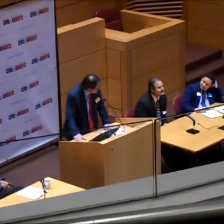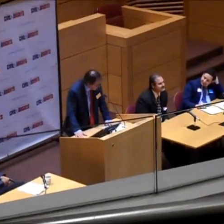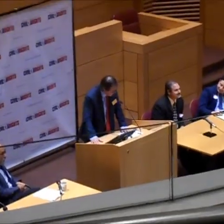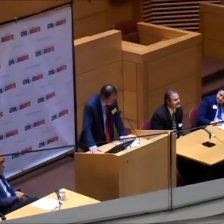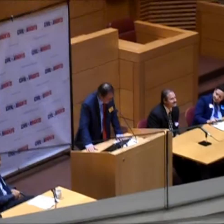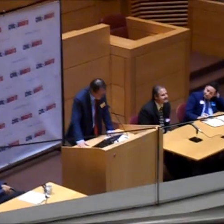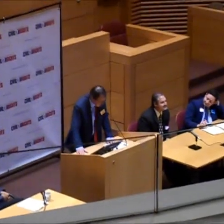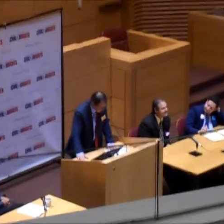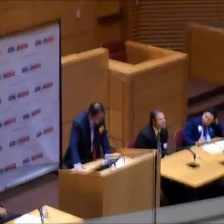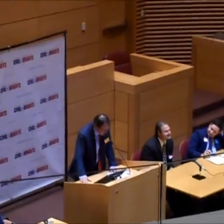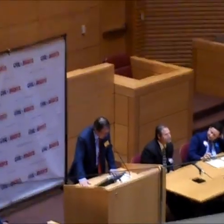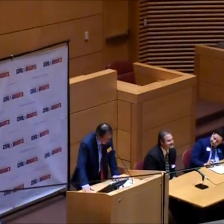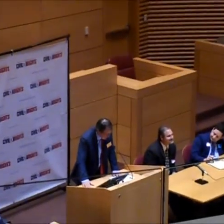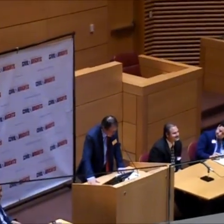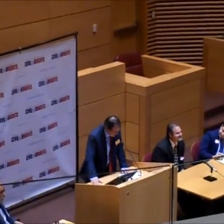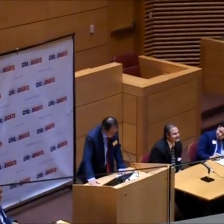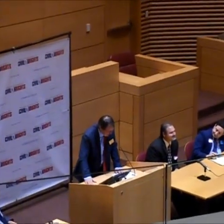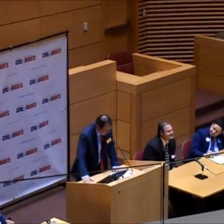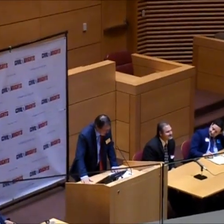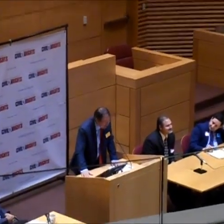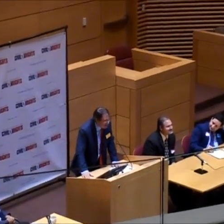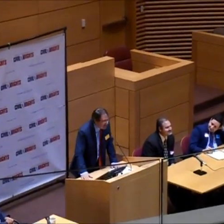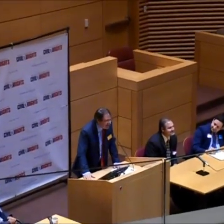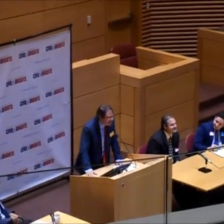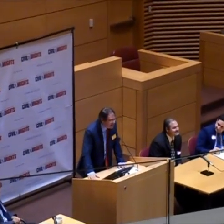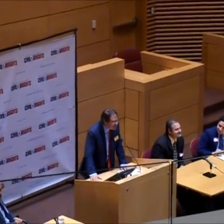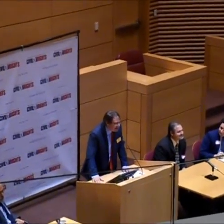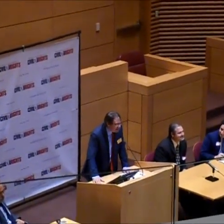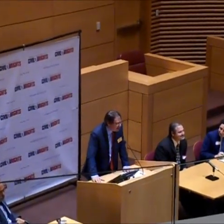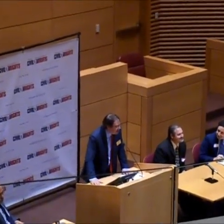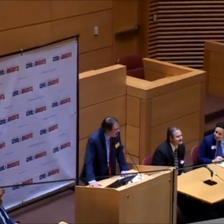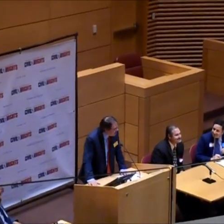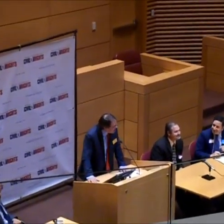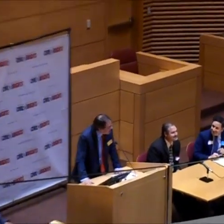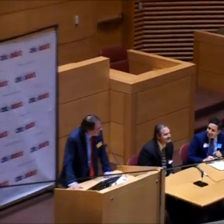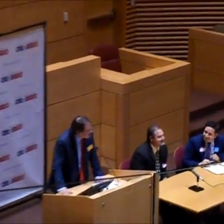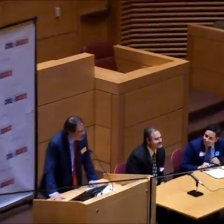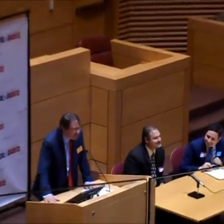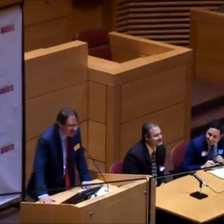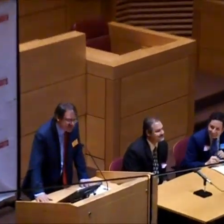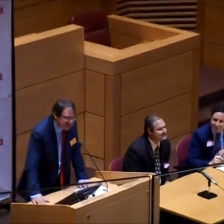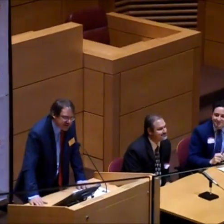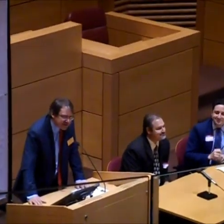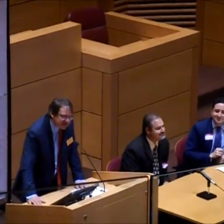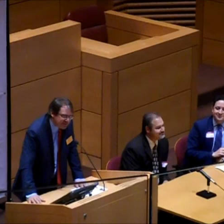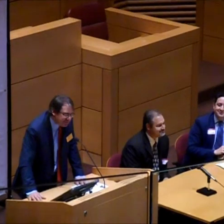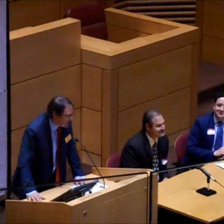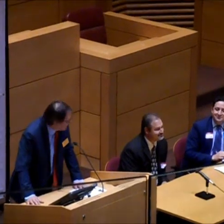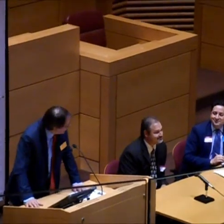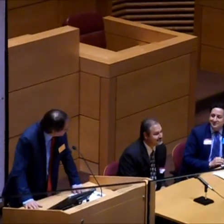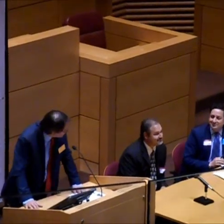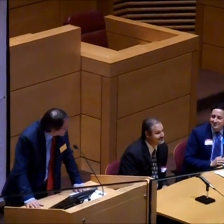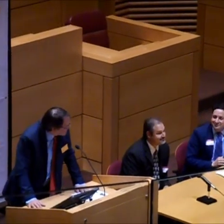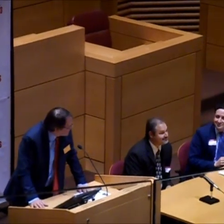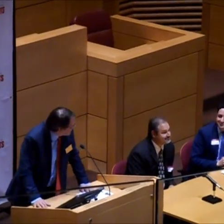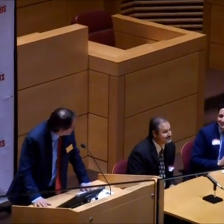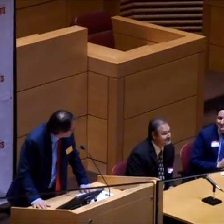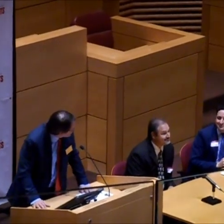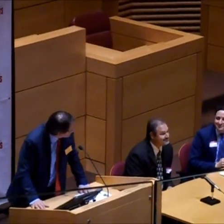people and groups. MDA began in 1880. So we're here celebrating the 50th anniversary, which is wonderful.